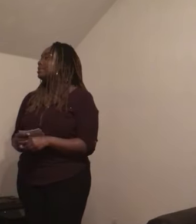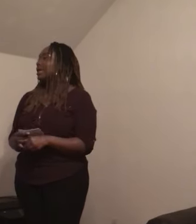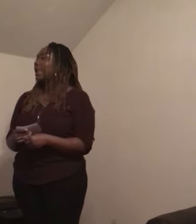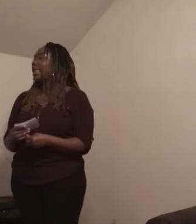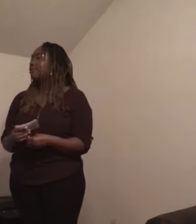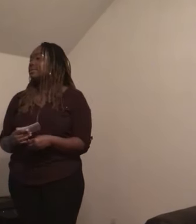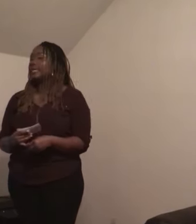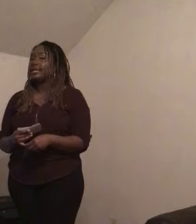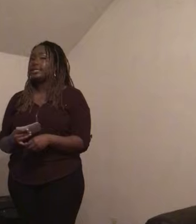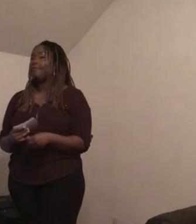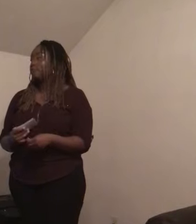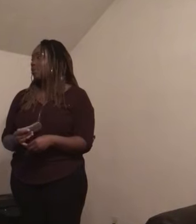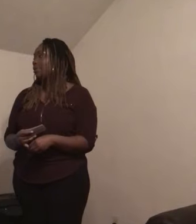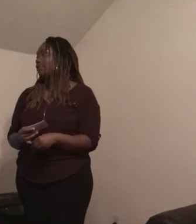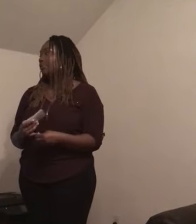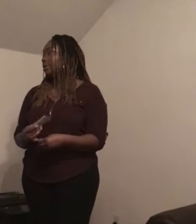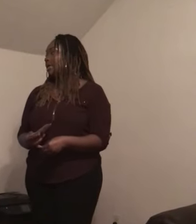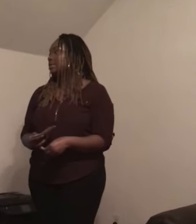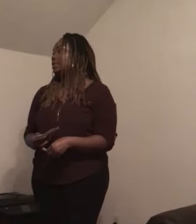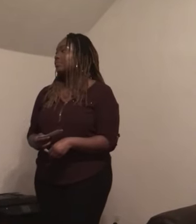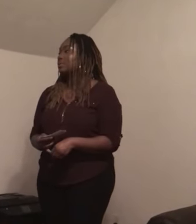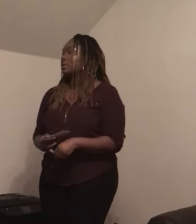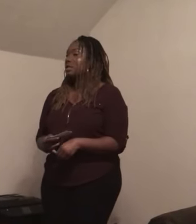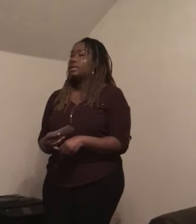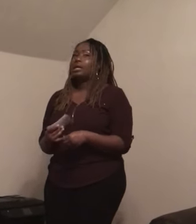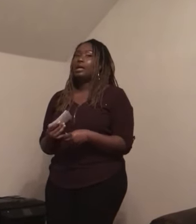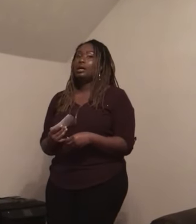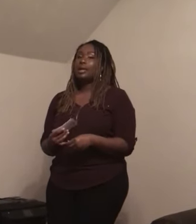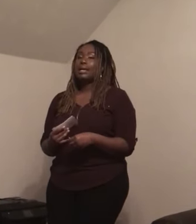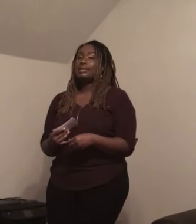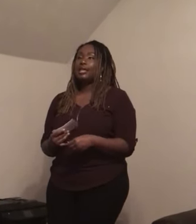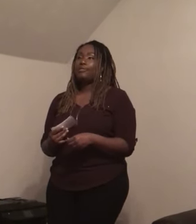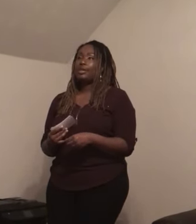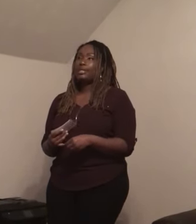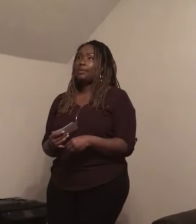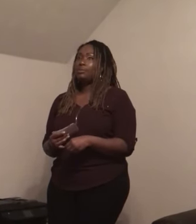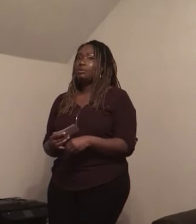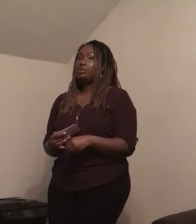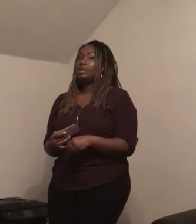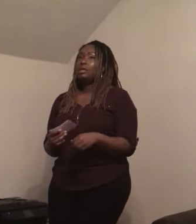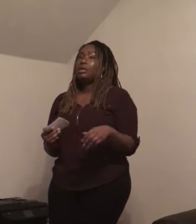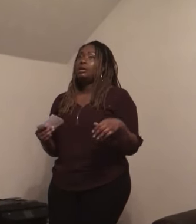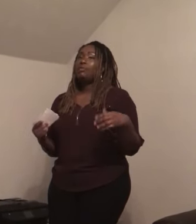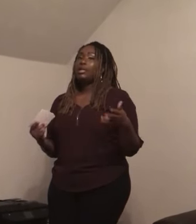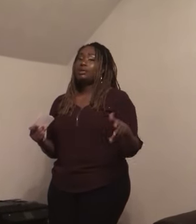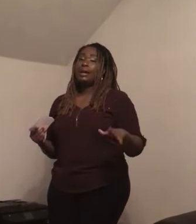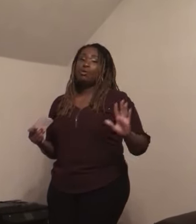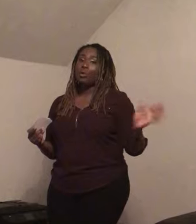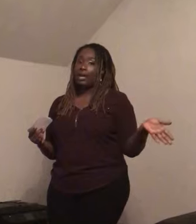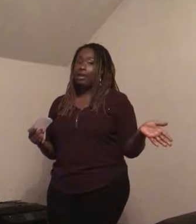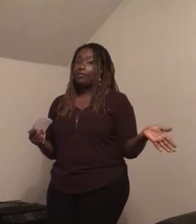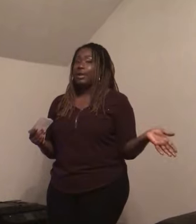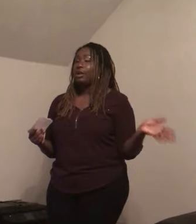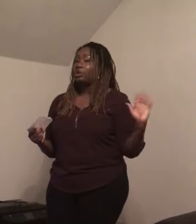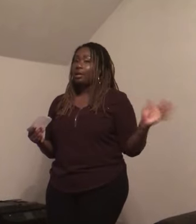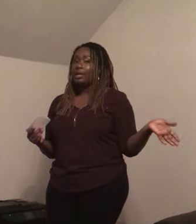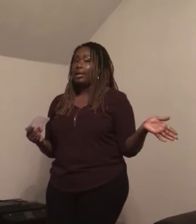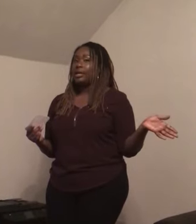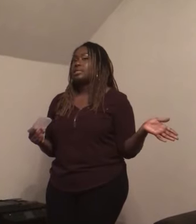Sign language is a form of communication. Like I said, for example, we learn how to wave at an early age